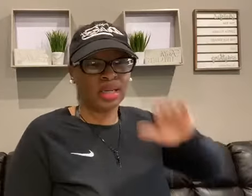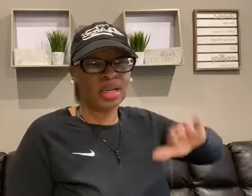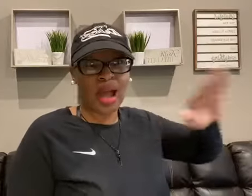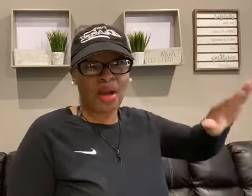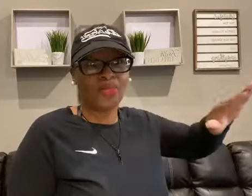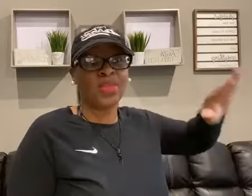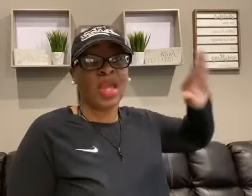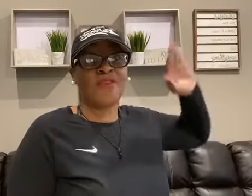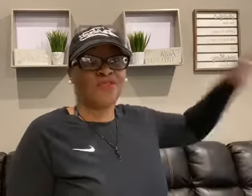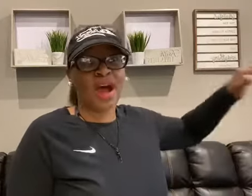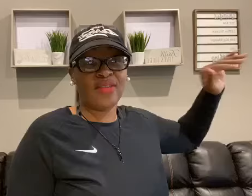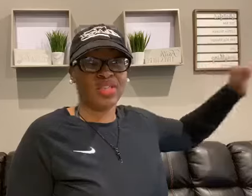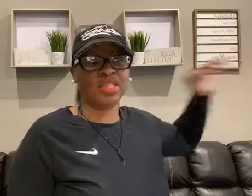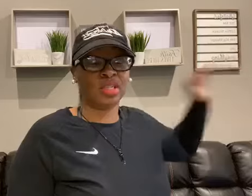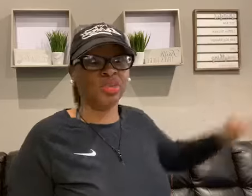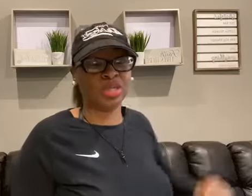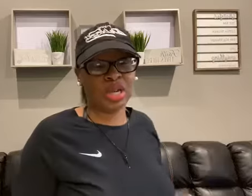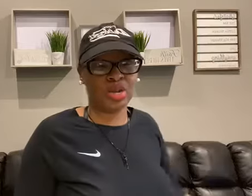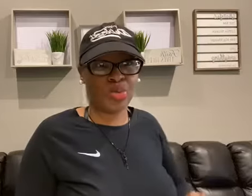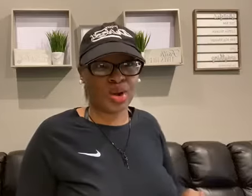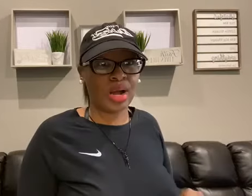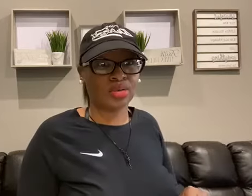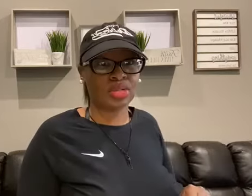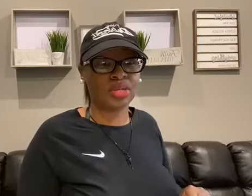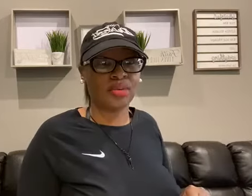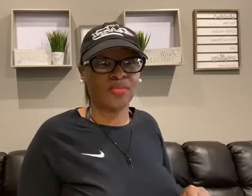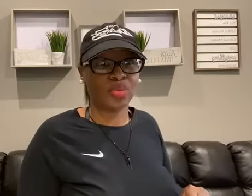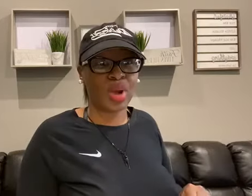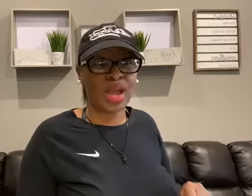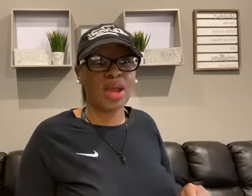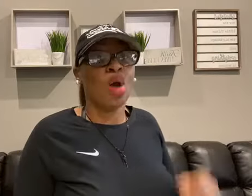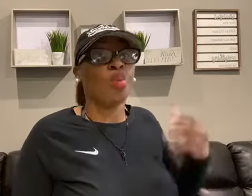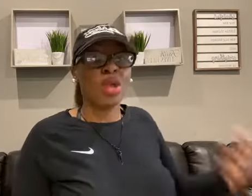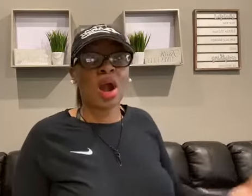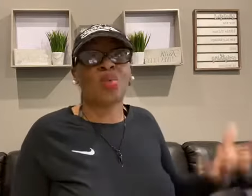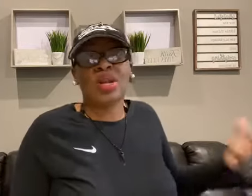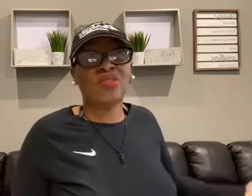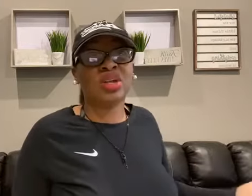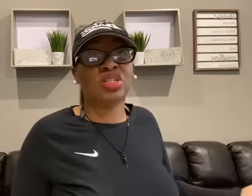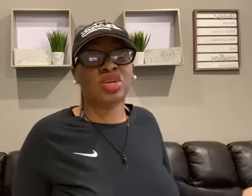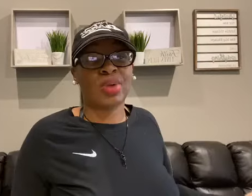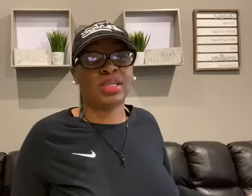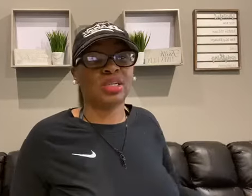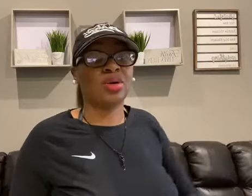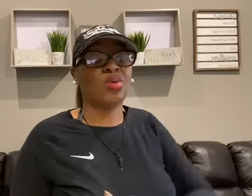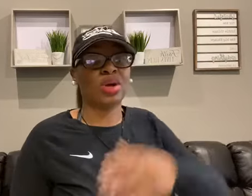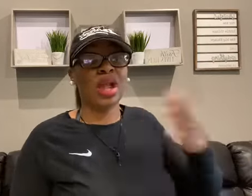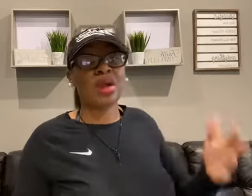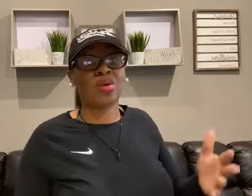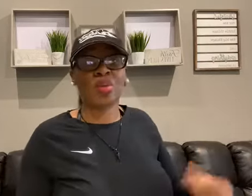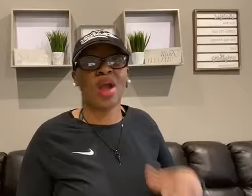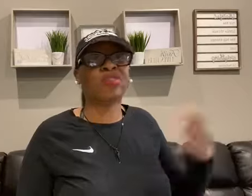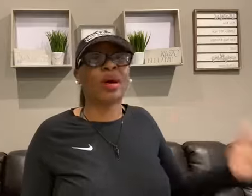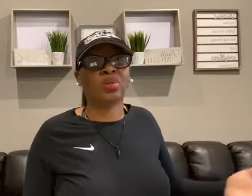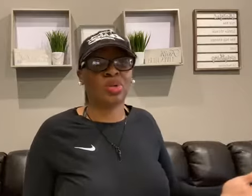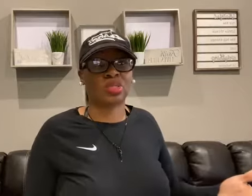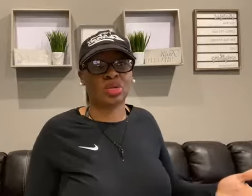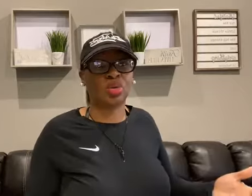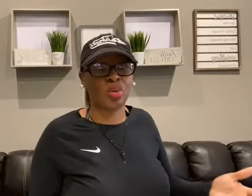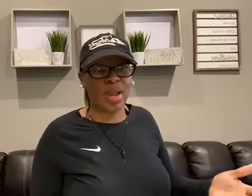and look out and find this solution anywhere else, right? We are, we live in a generation or an era where everybody wants to Google